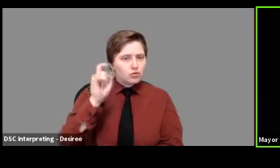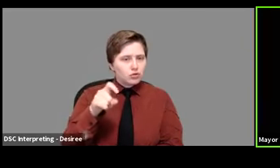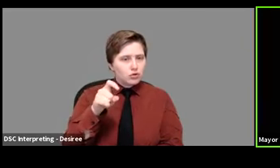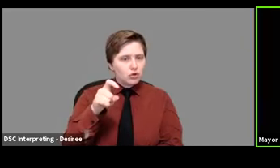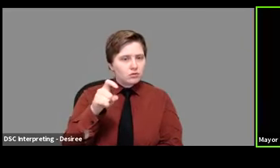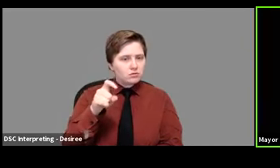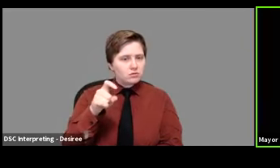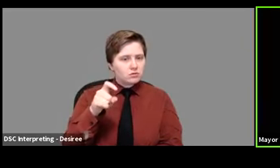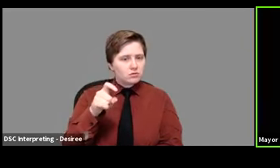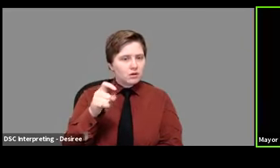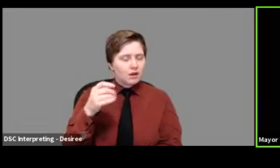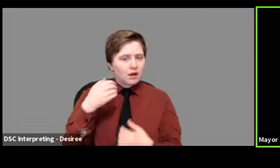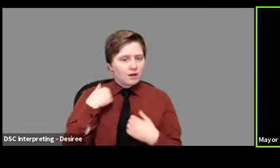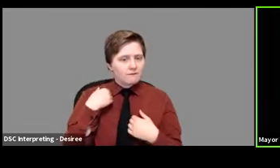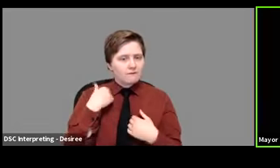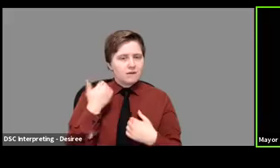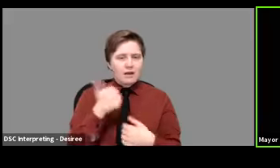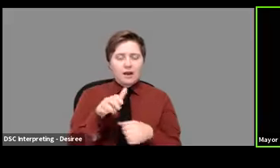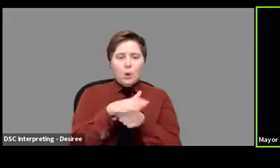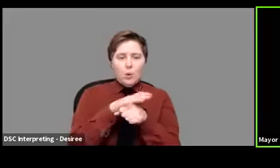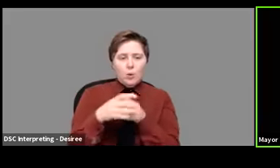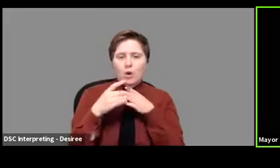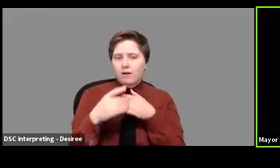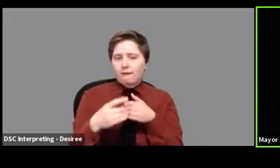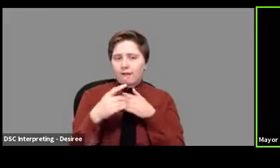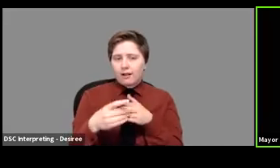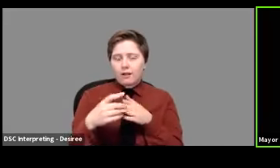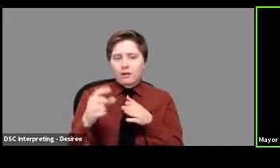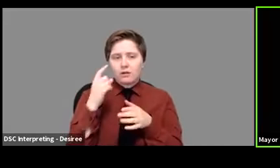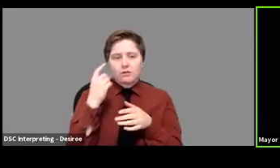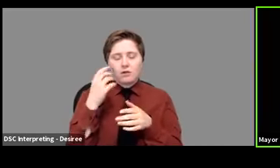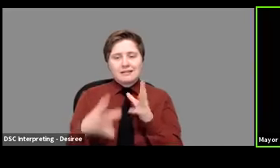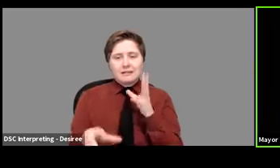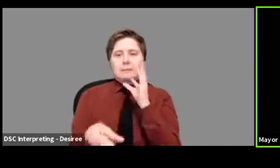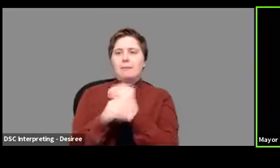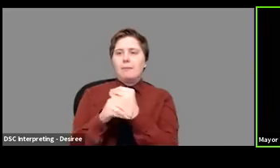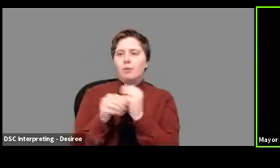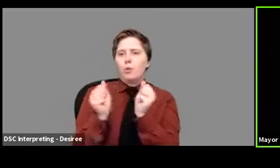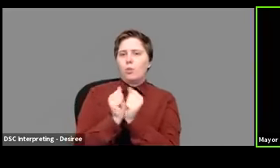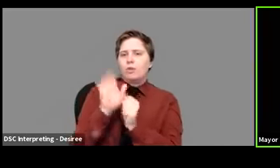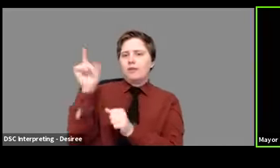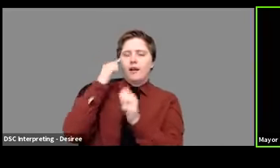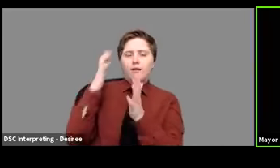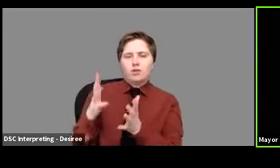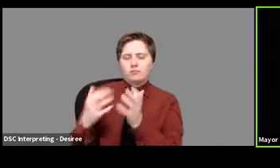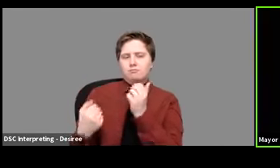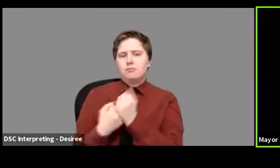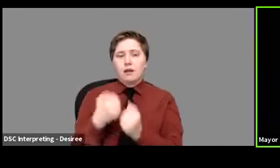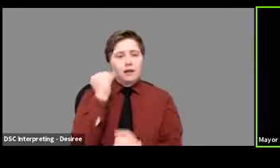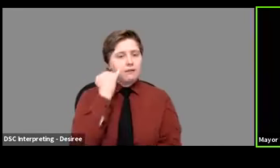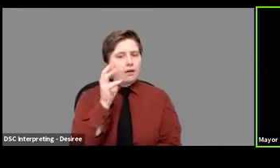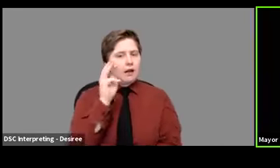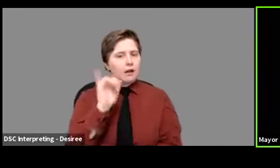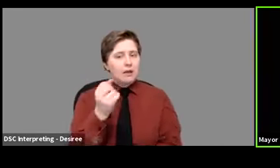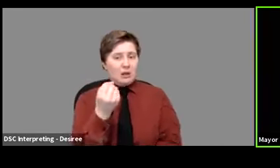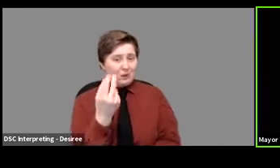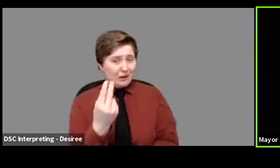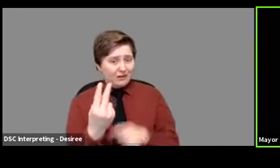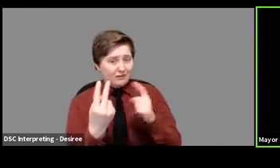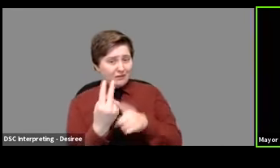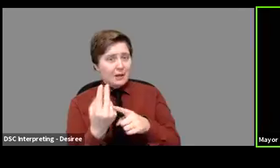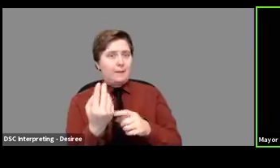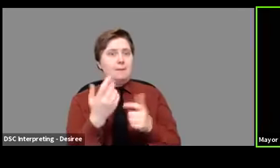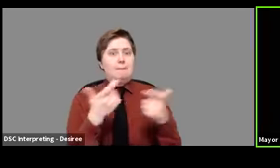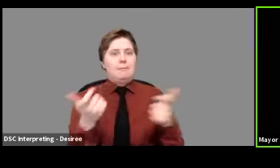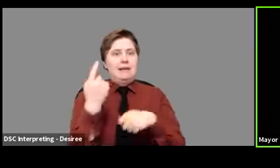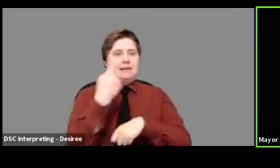um, local guidelines to supplement the governor's orders. If May 12th is that big day that we're